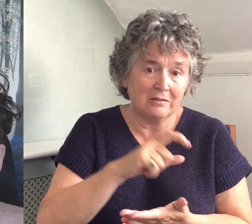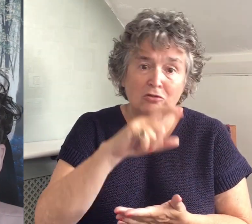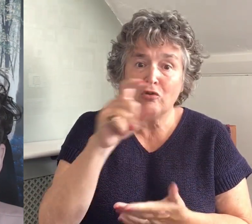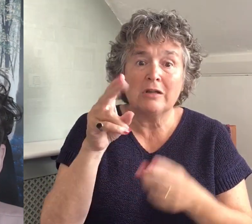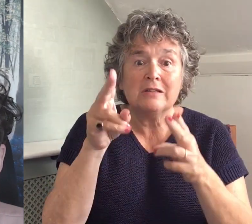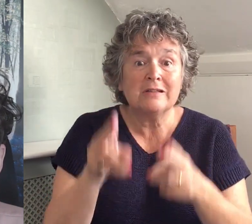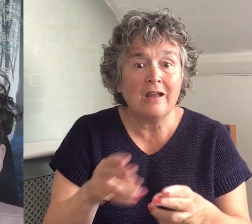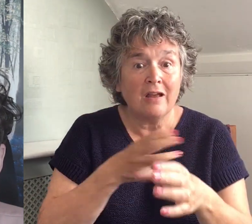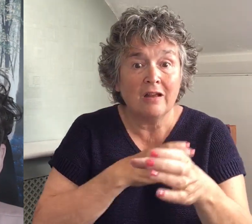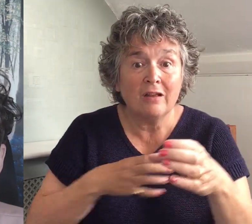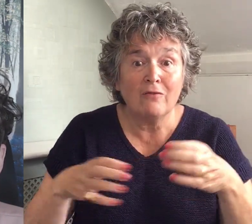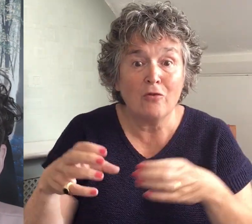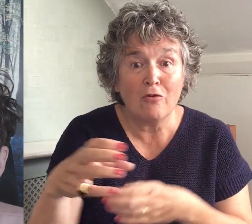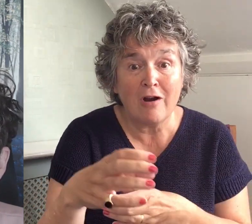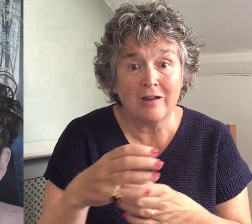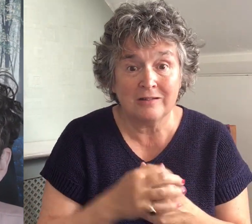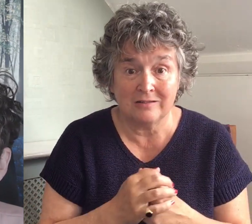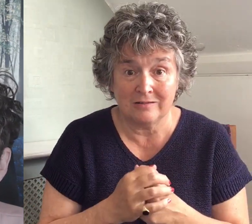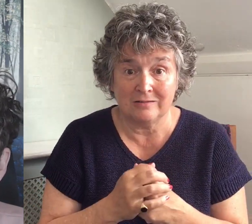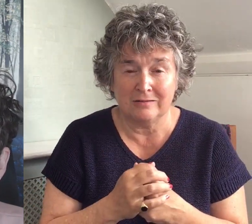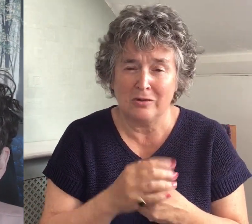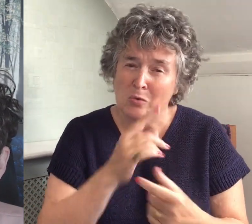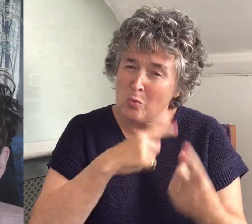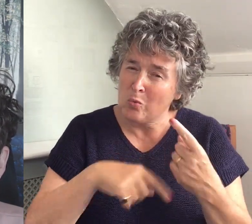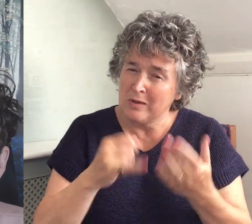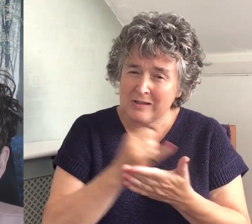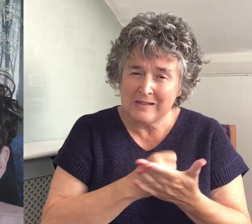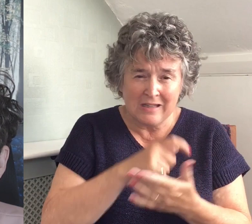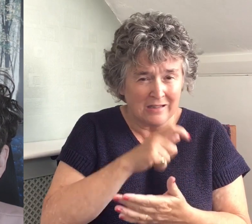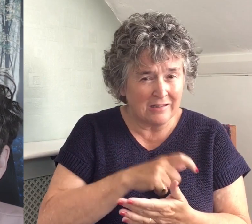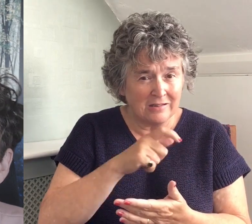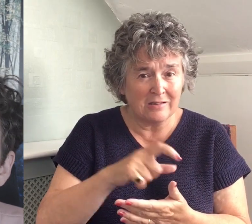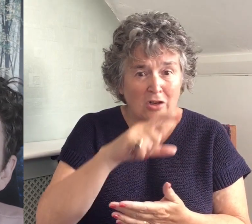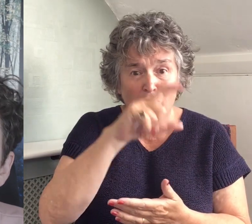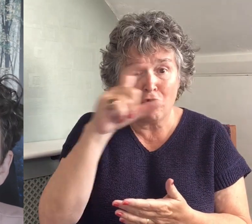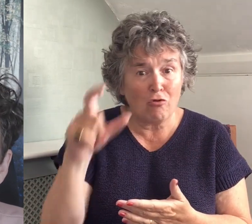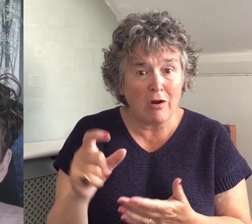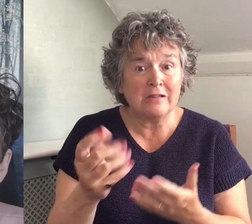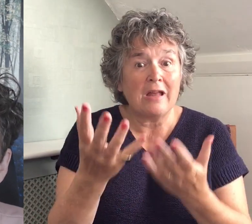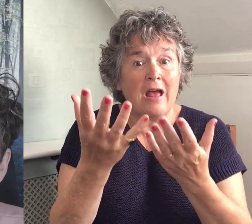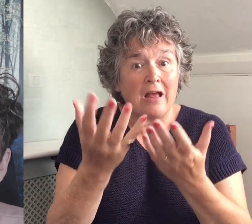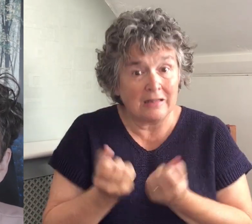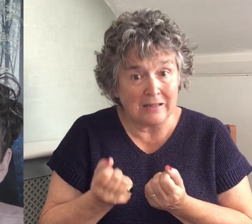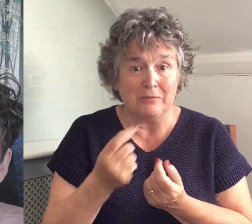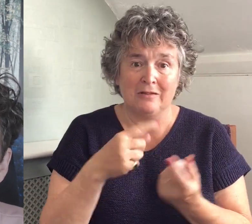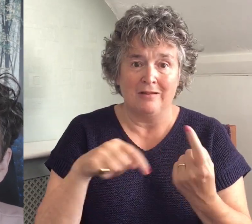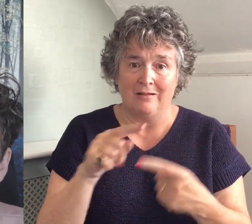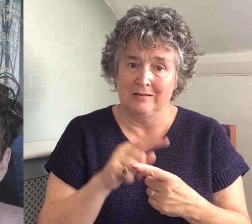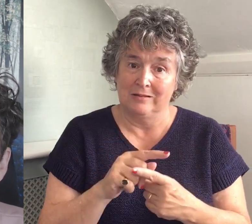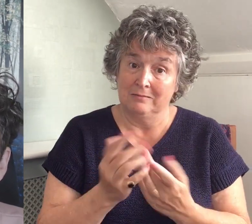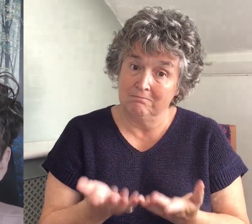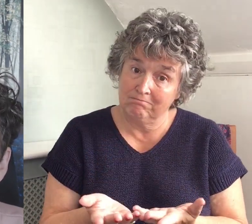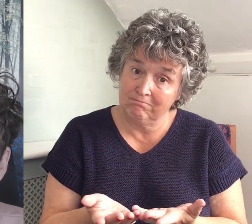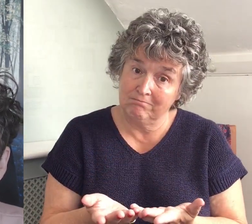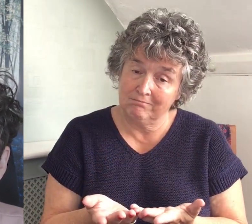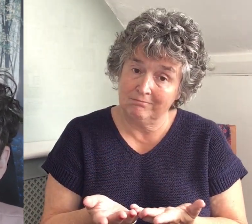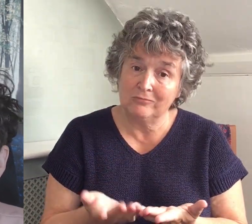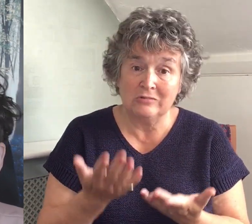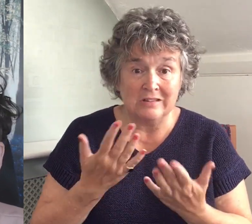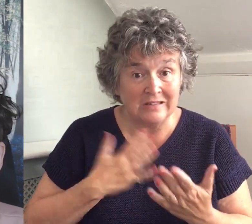for us. Whilst we were still sinners, Christ accepted us. Let's accept each other